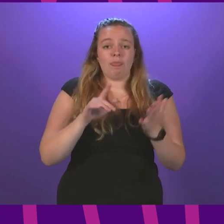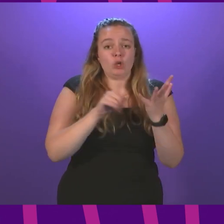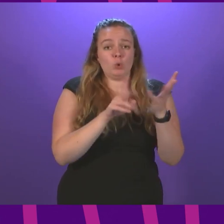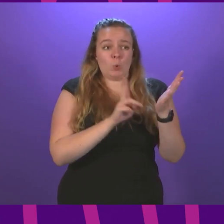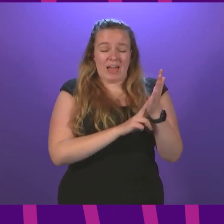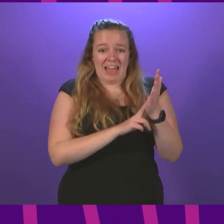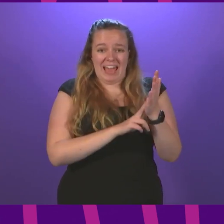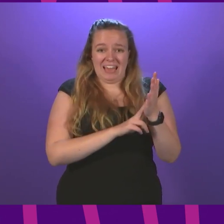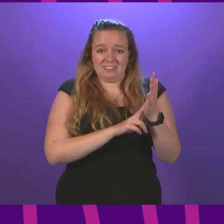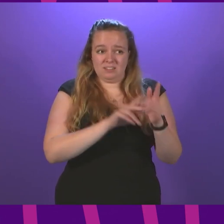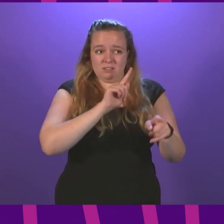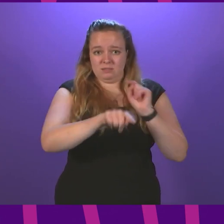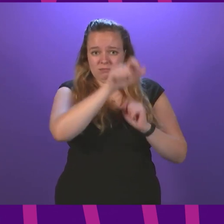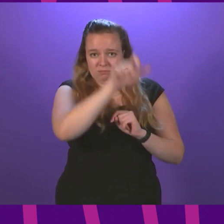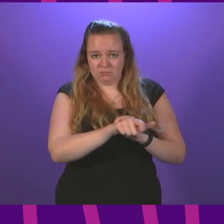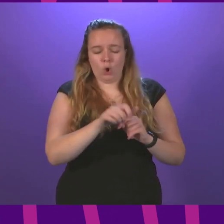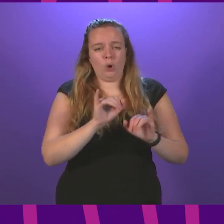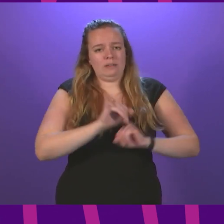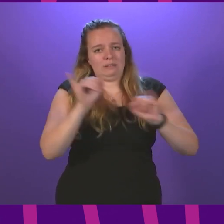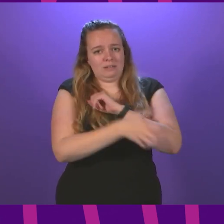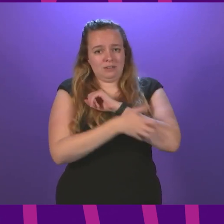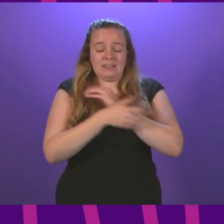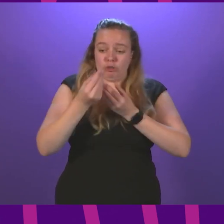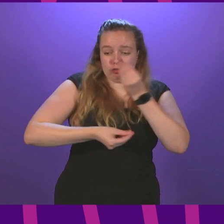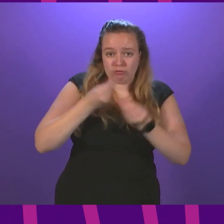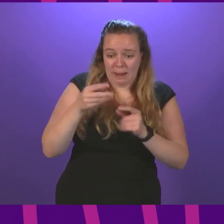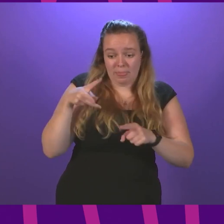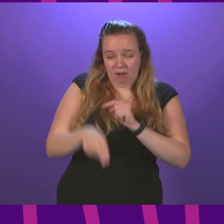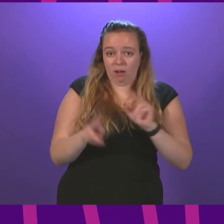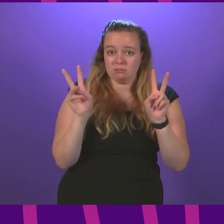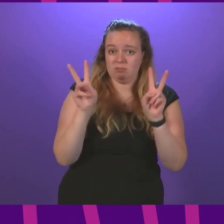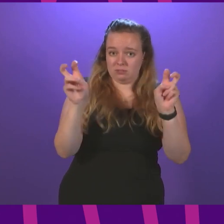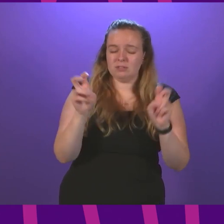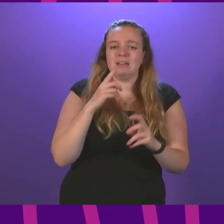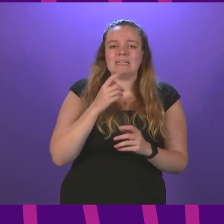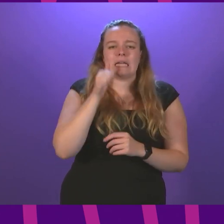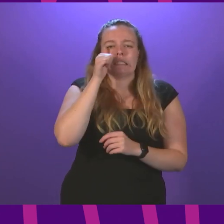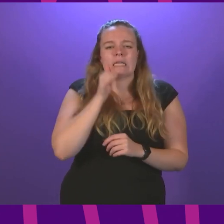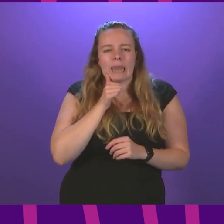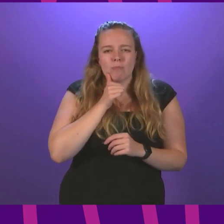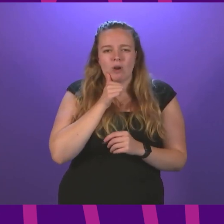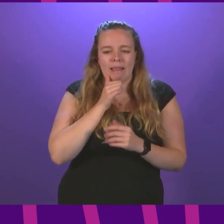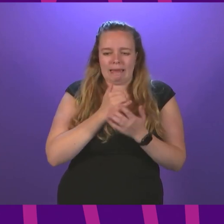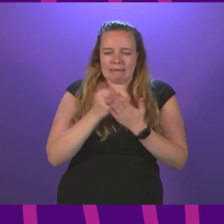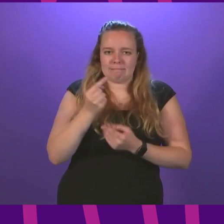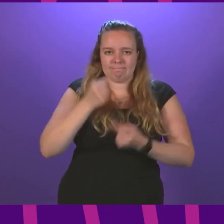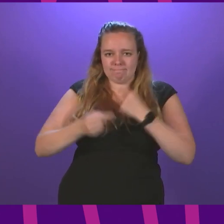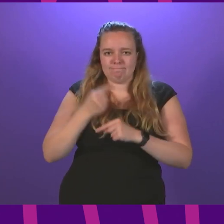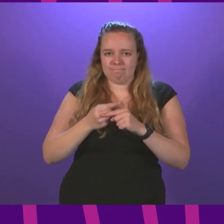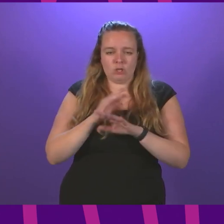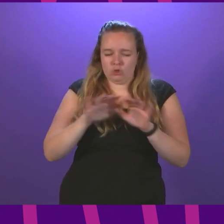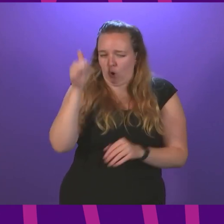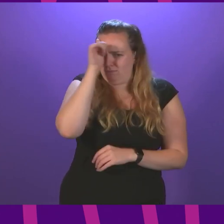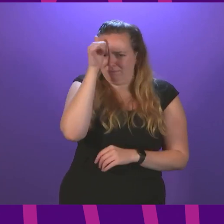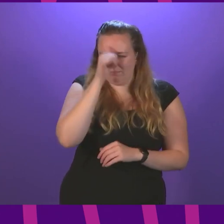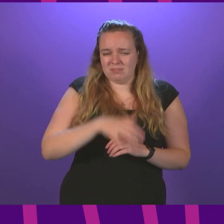Special Rapporteur on Extreme Poverty described the cut, and I quote, as deliberately retrogressive and unconscionable.